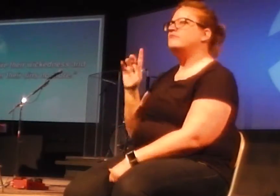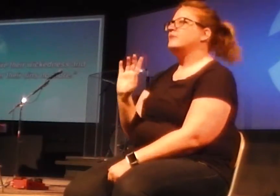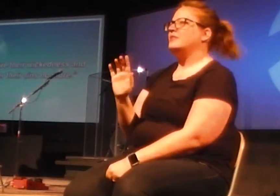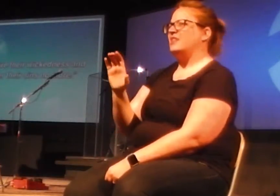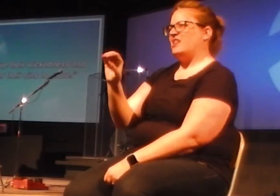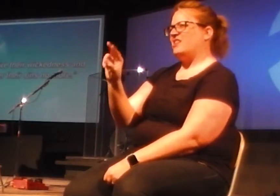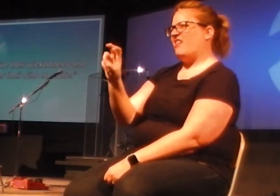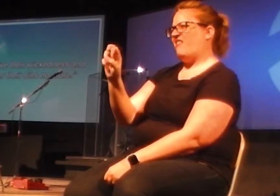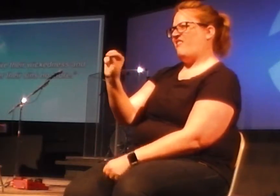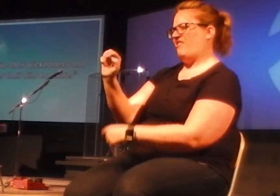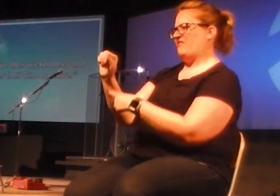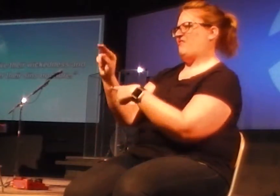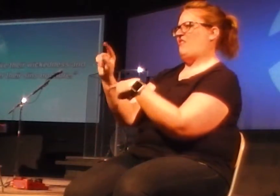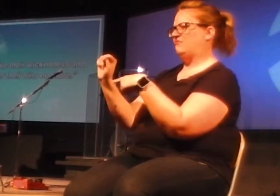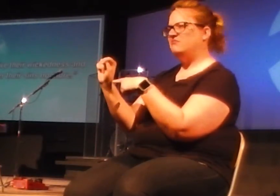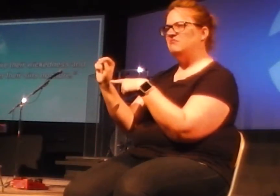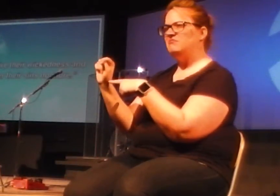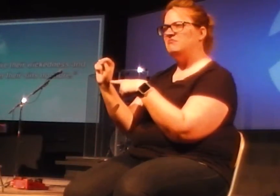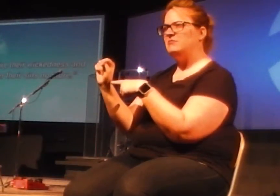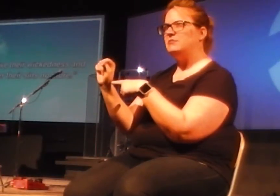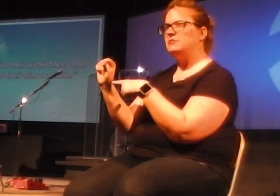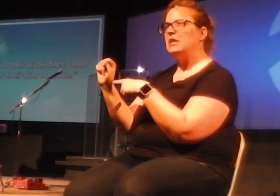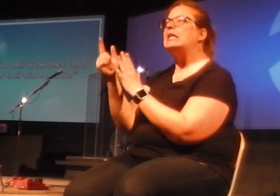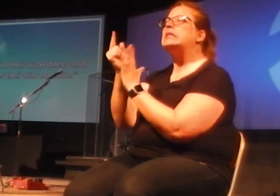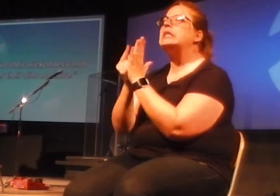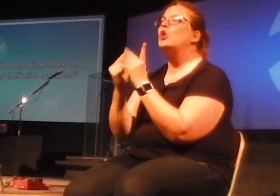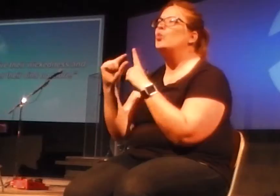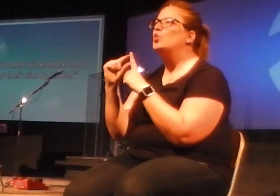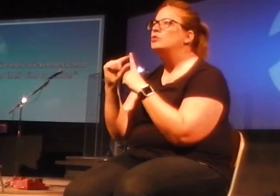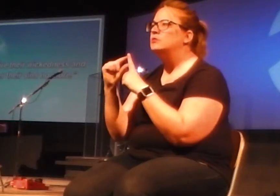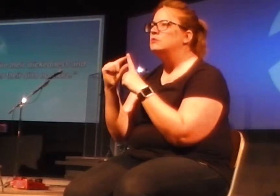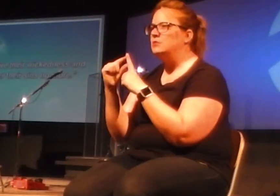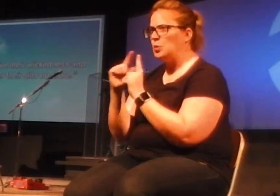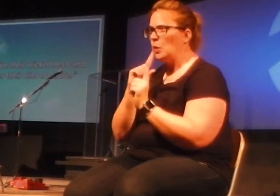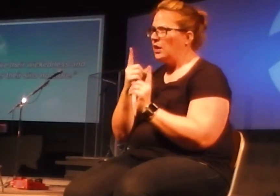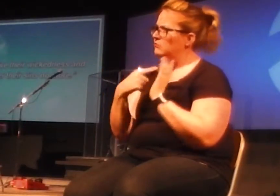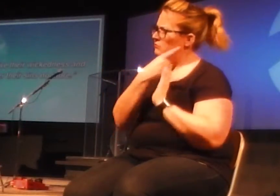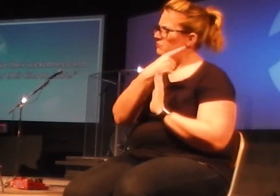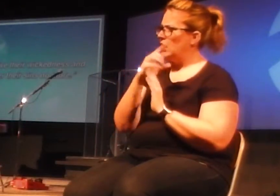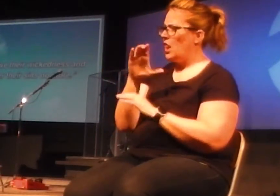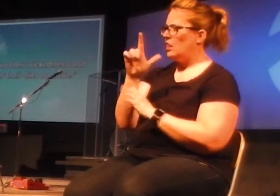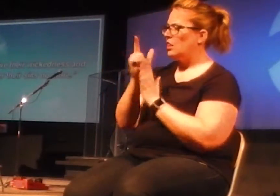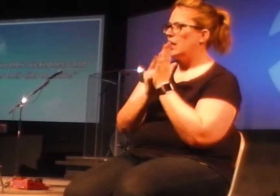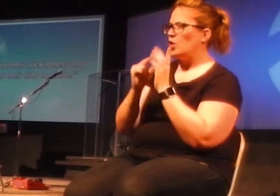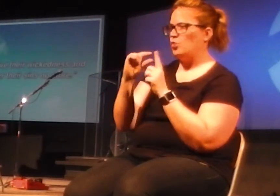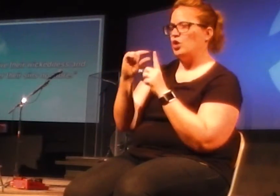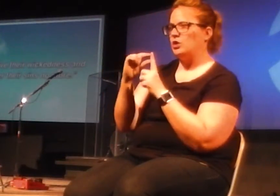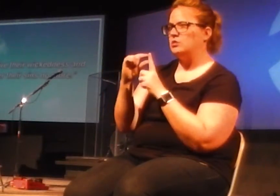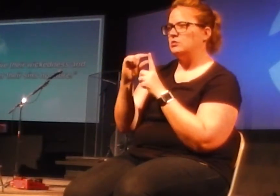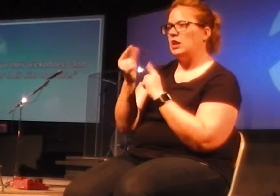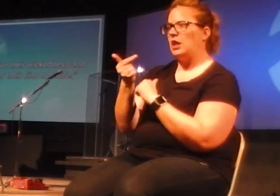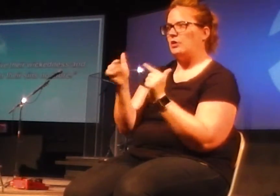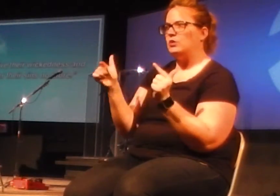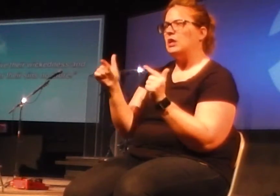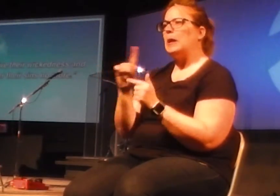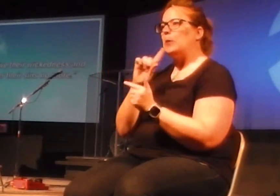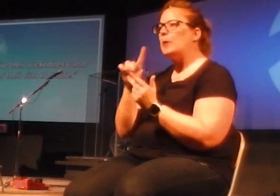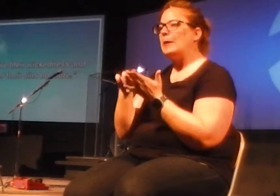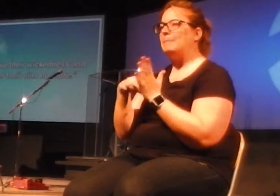covenant there is a legal term. That's what it is. It was legal language, and it literally means an agreement.